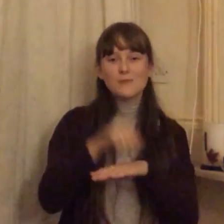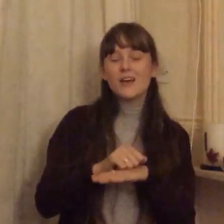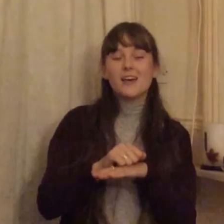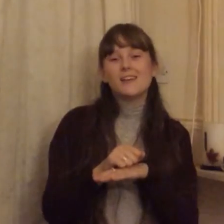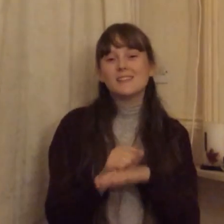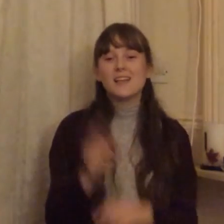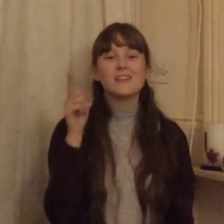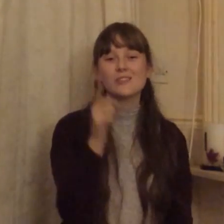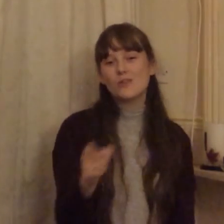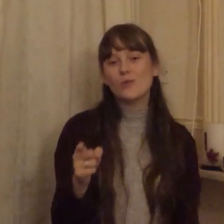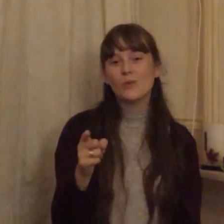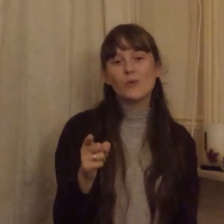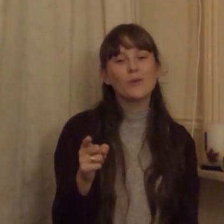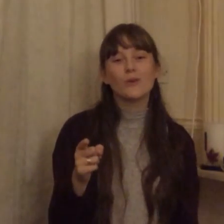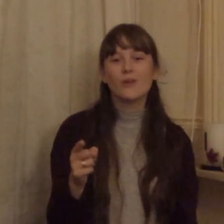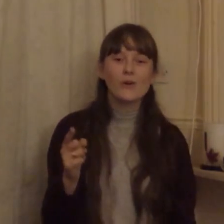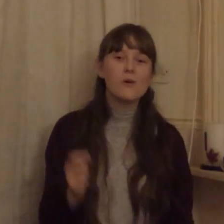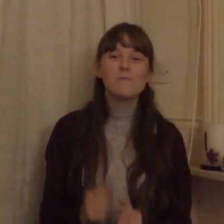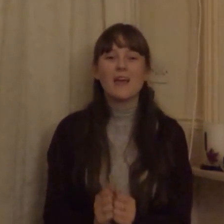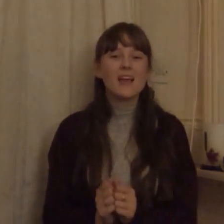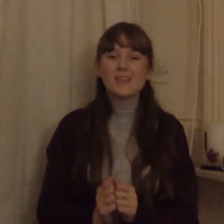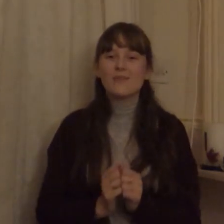Is You Ooh Baby